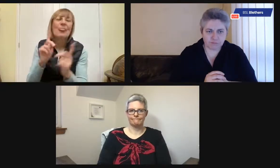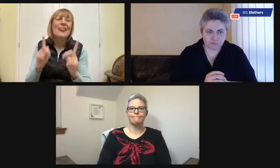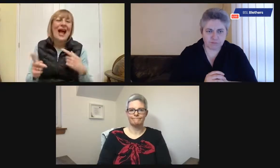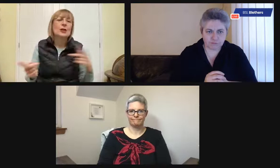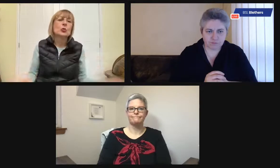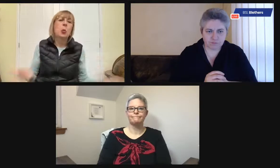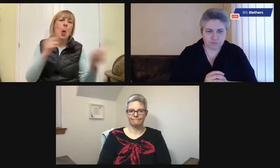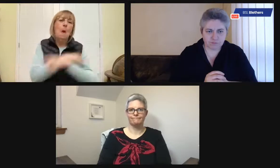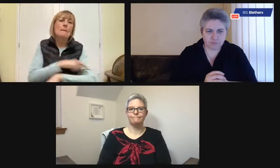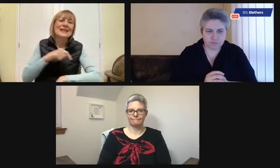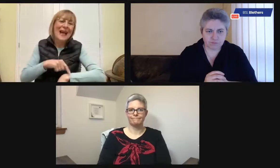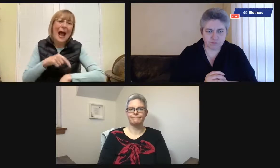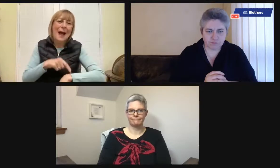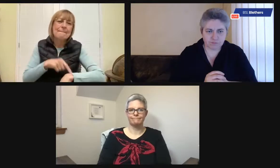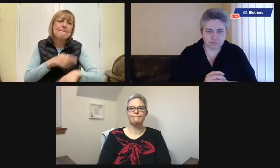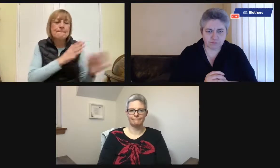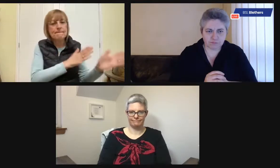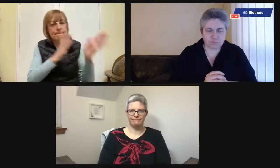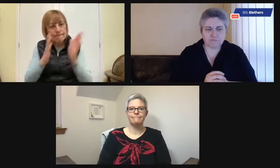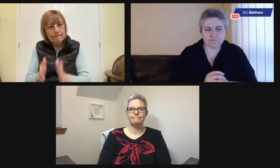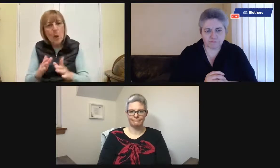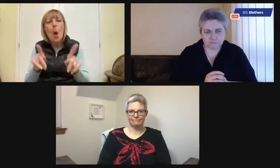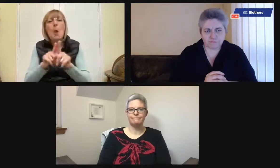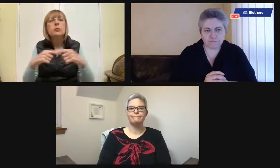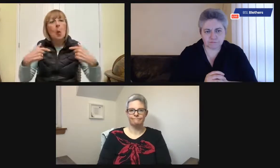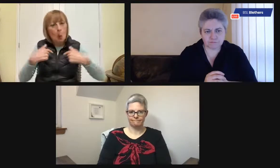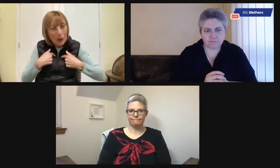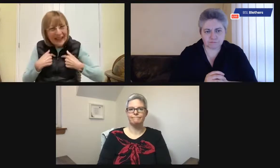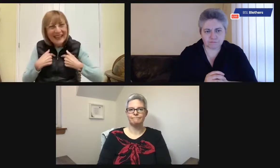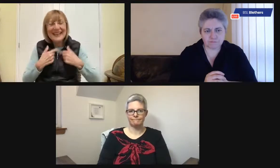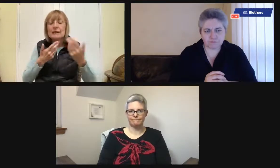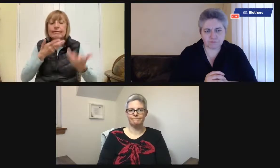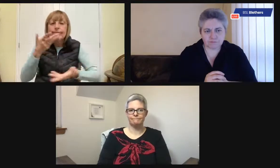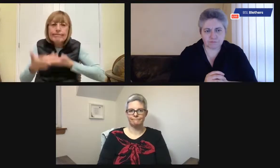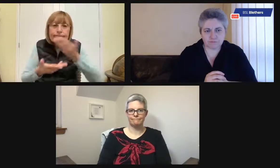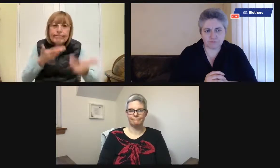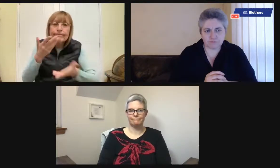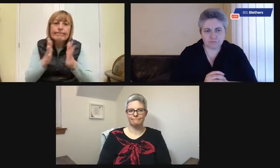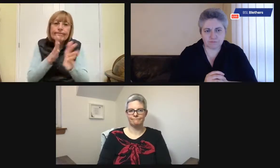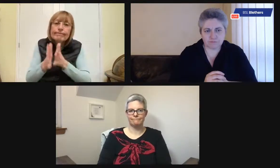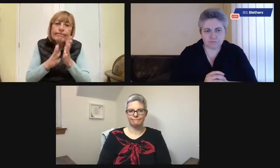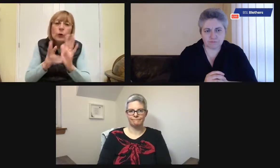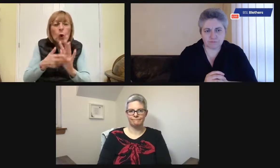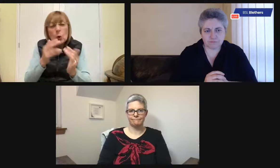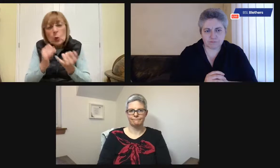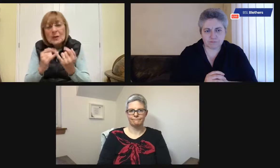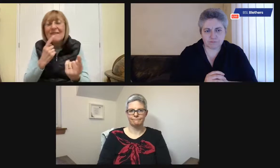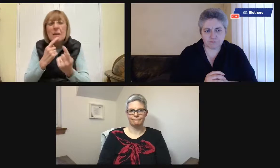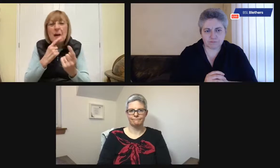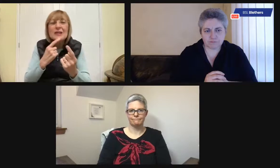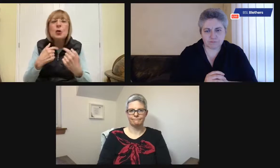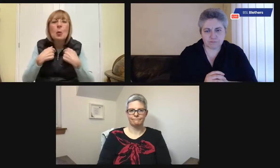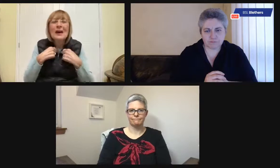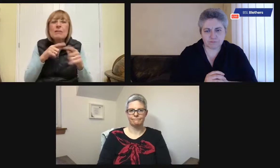deal with him one-to-one or one-to-two. So we would take shifts on sitting and talking with Jeff and we